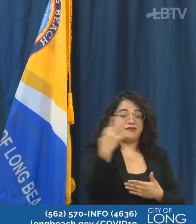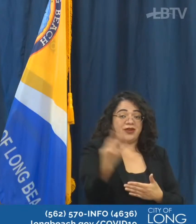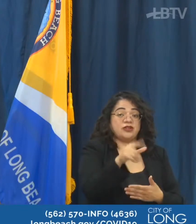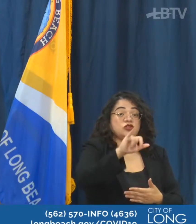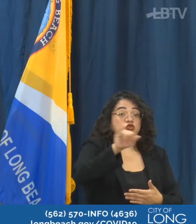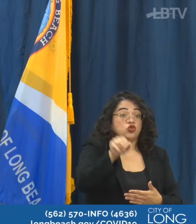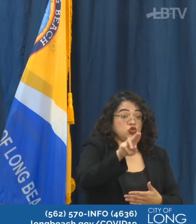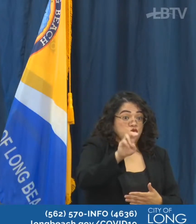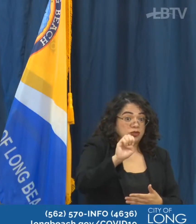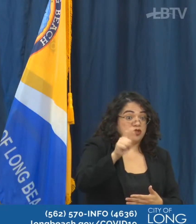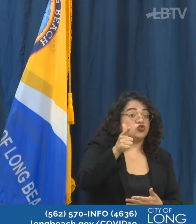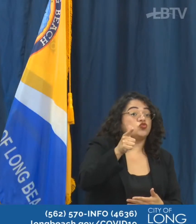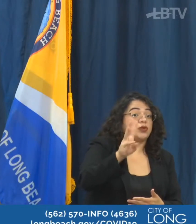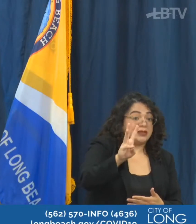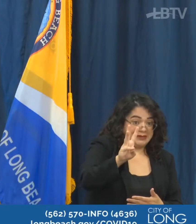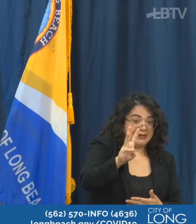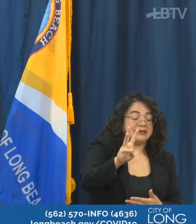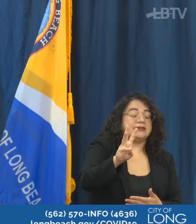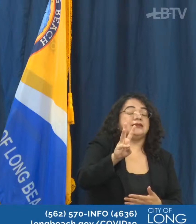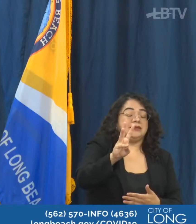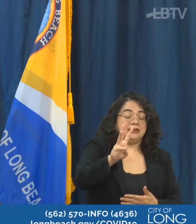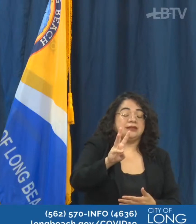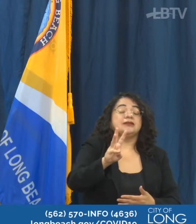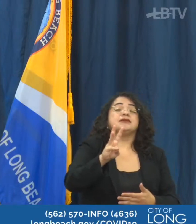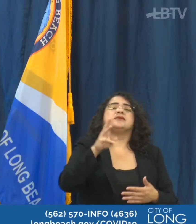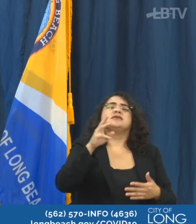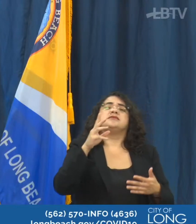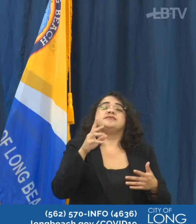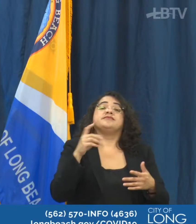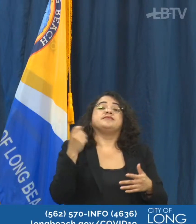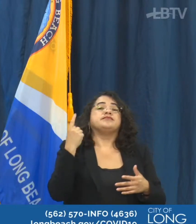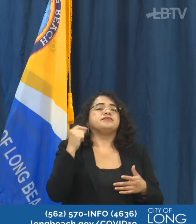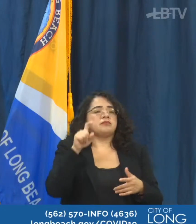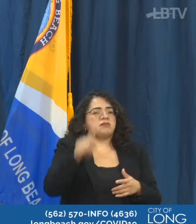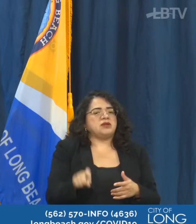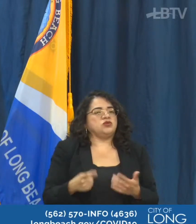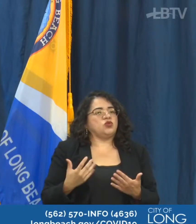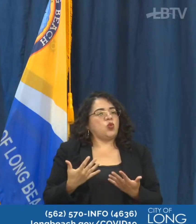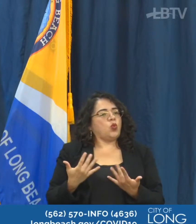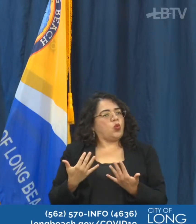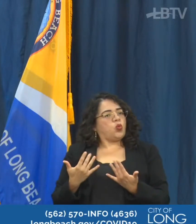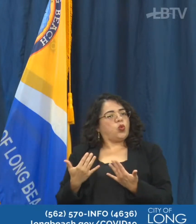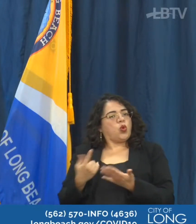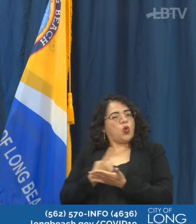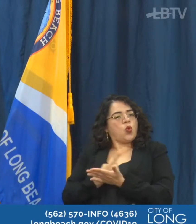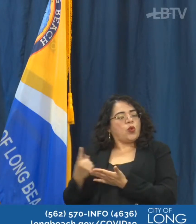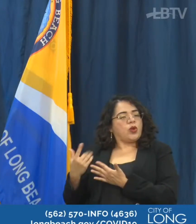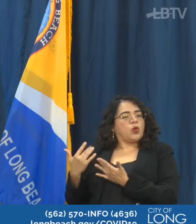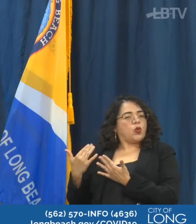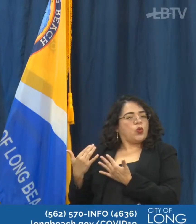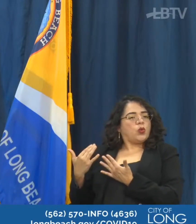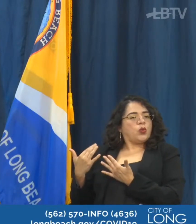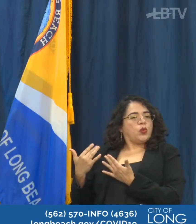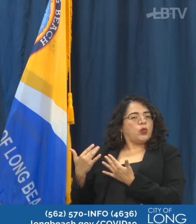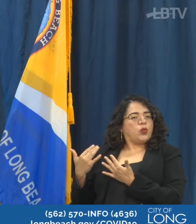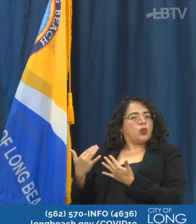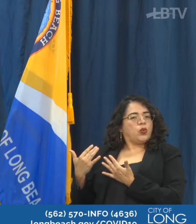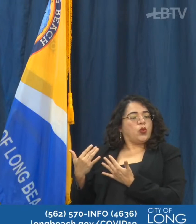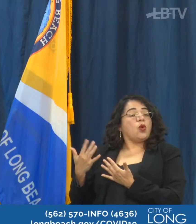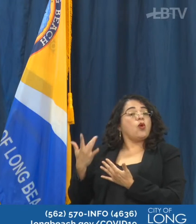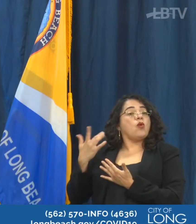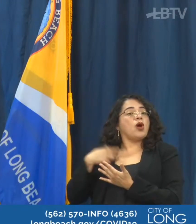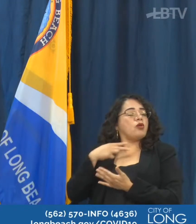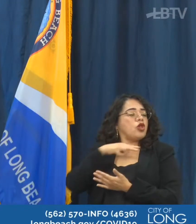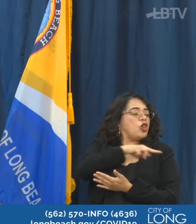26th. These are, we are awaiting an additional week again, just to make sure that that hospitalization